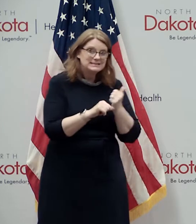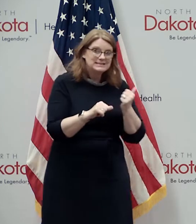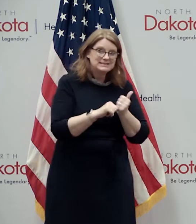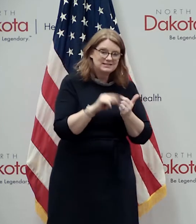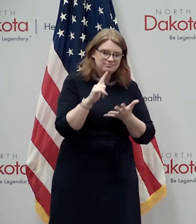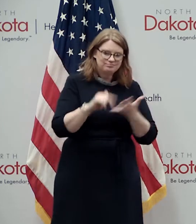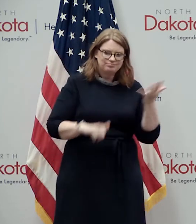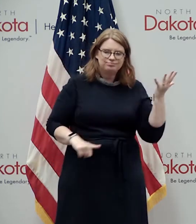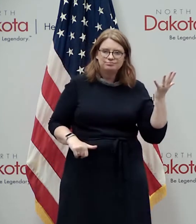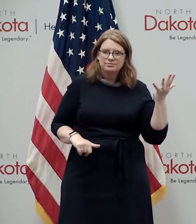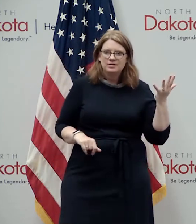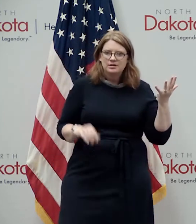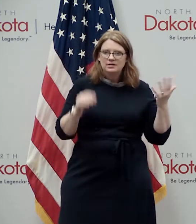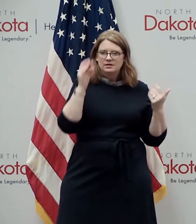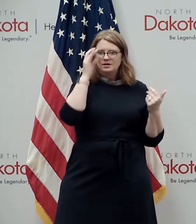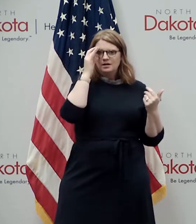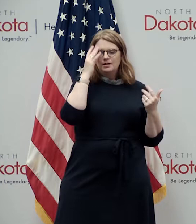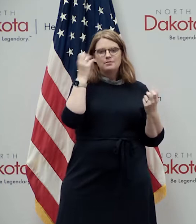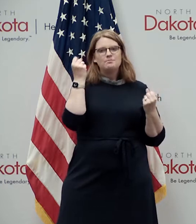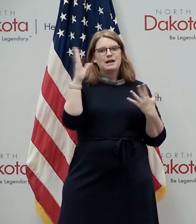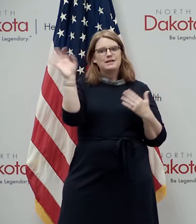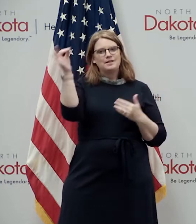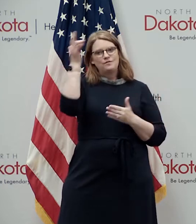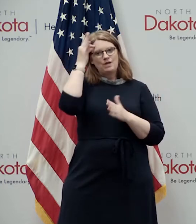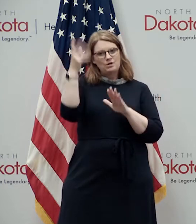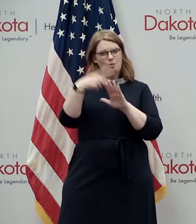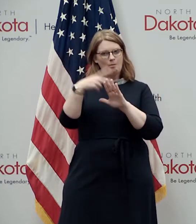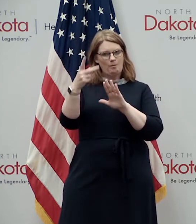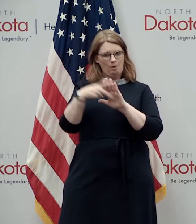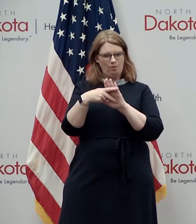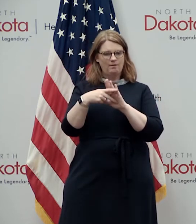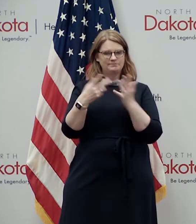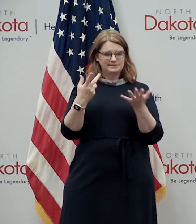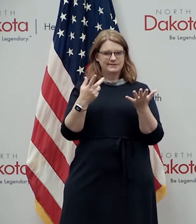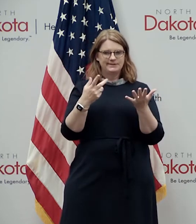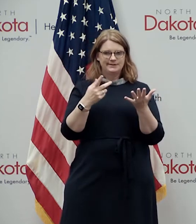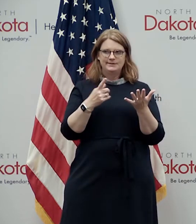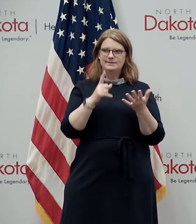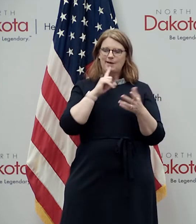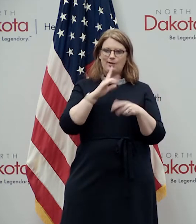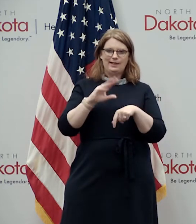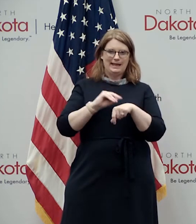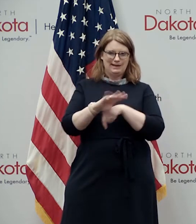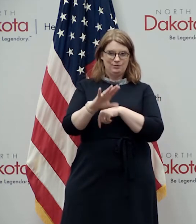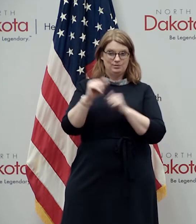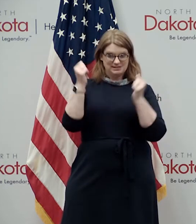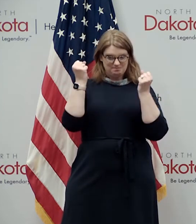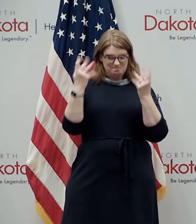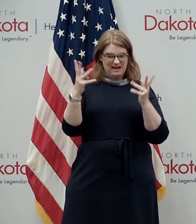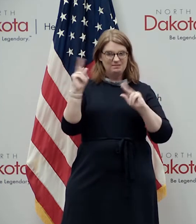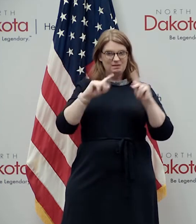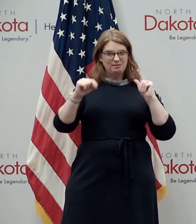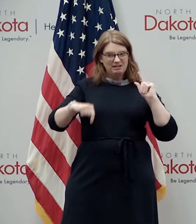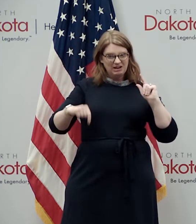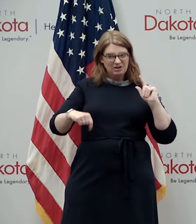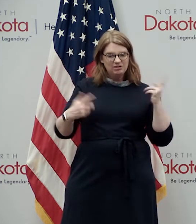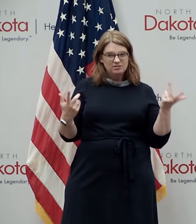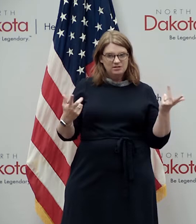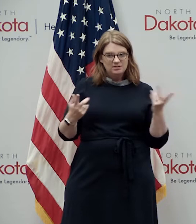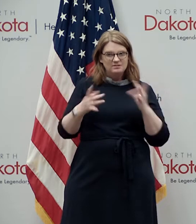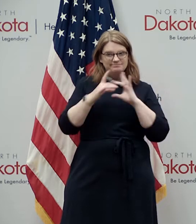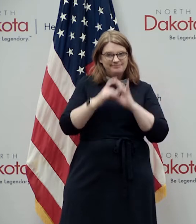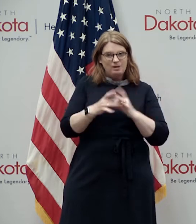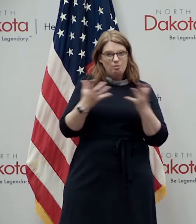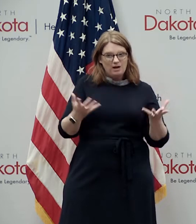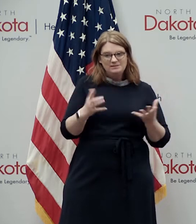more so many of the federal programs uh that touch all of the lives of people in north dakota are are based on